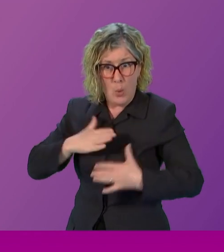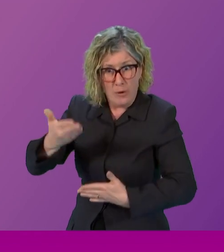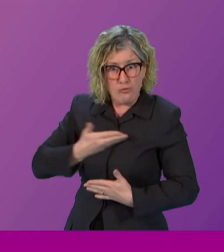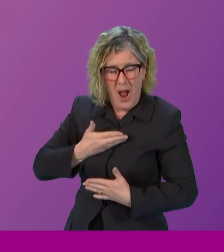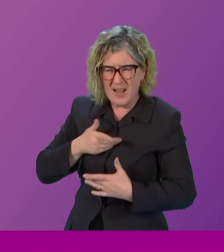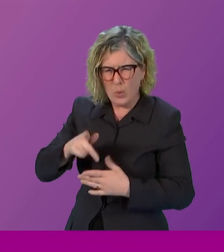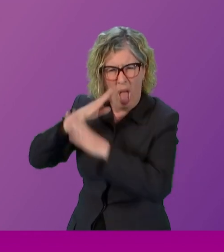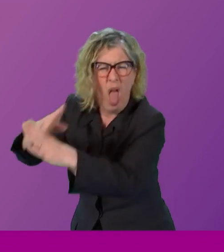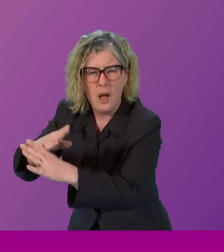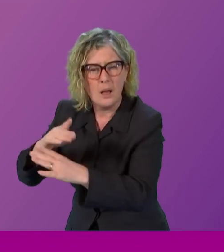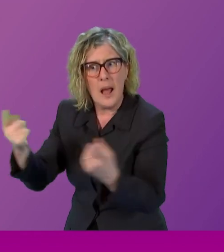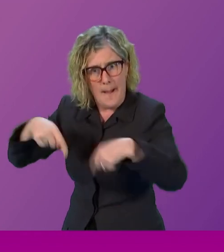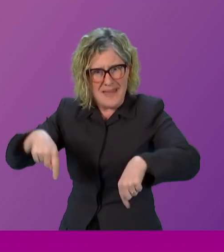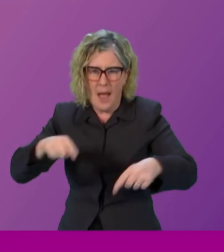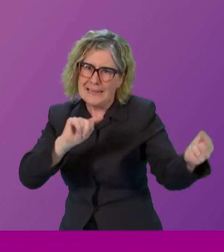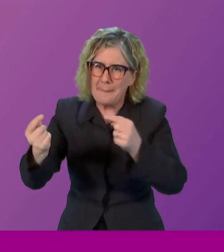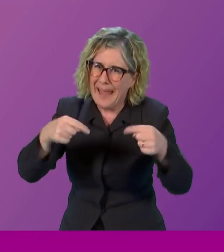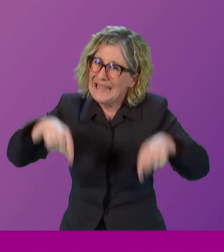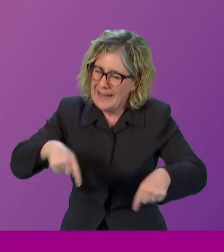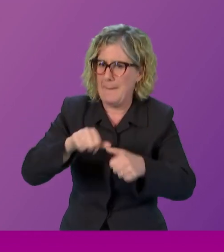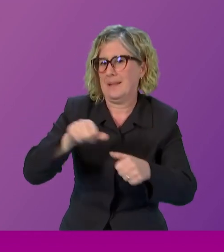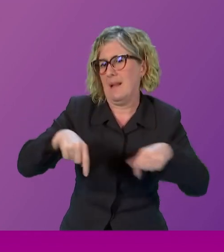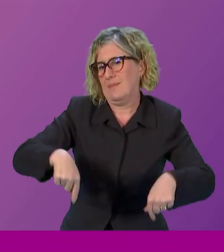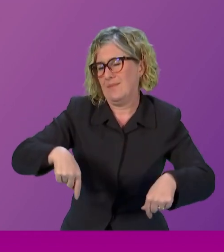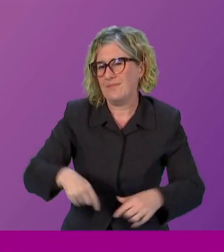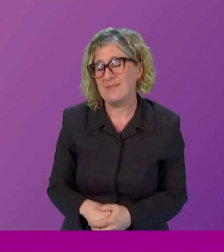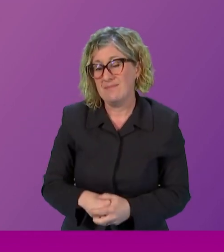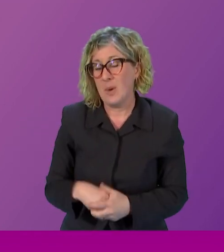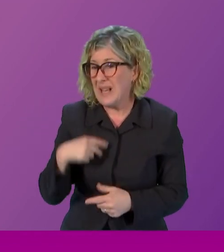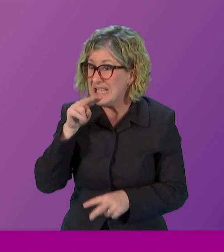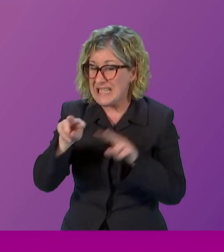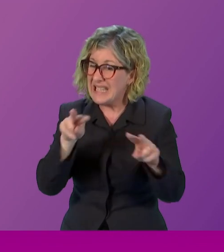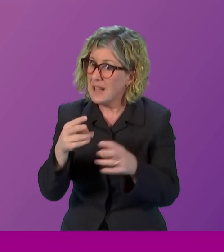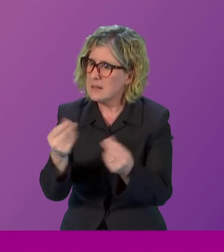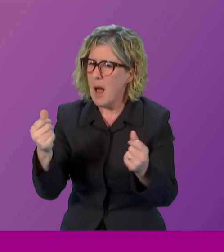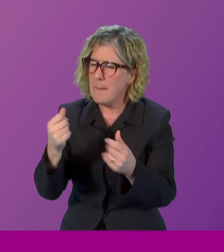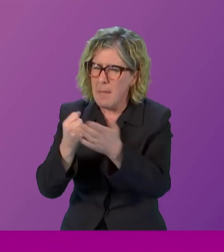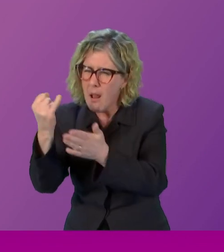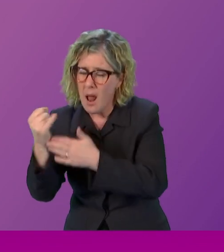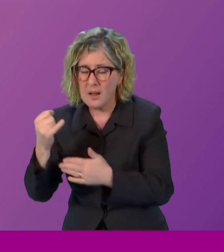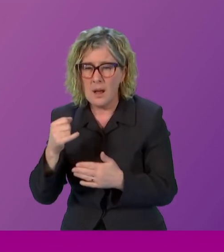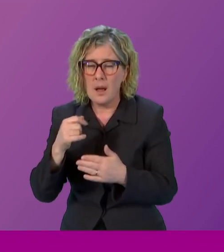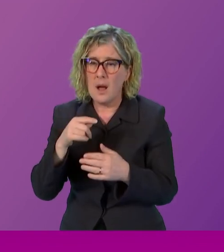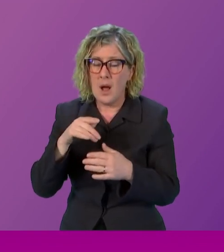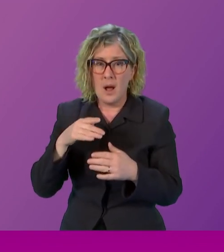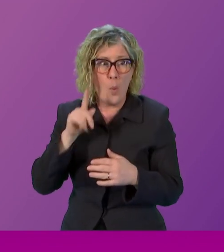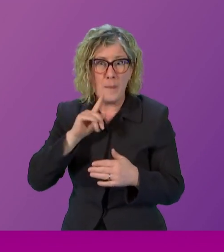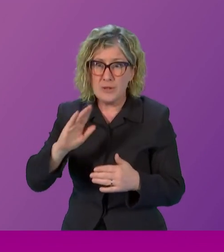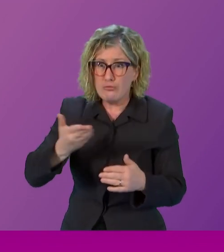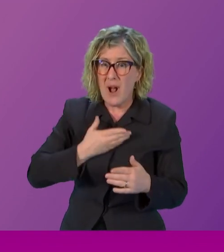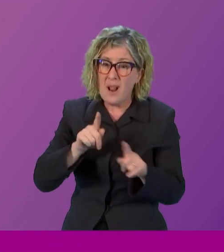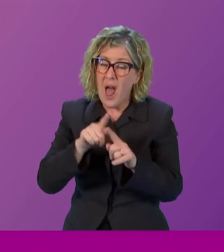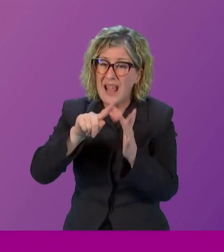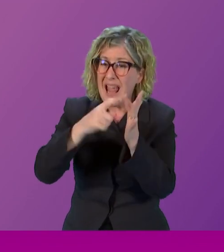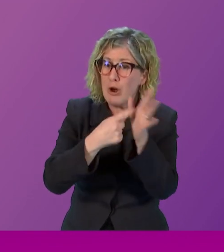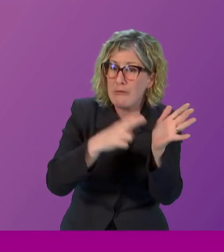these are some of the areas where we see pushback we see basic human rights of women being denied in countries like Iran